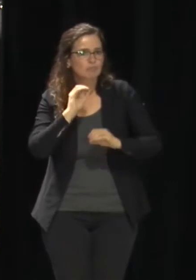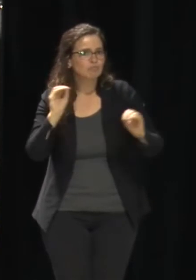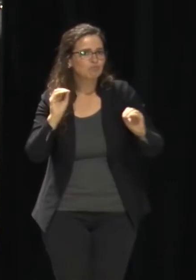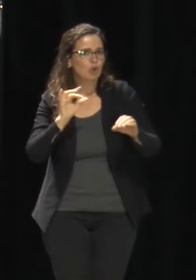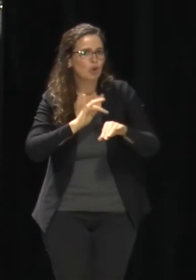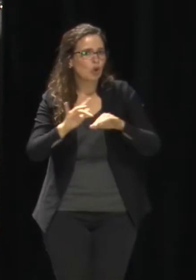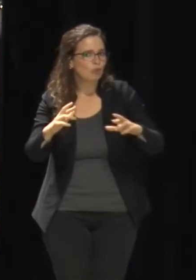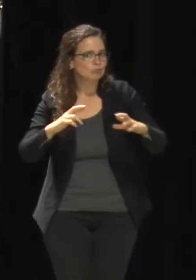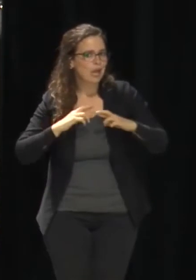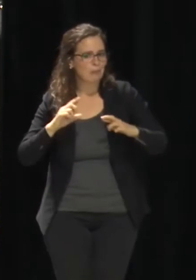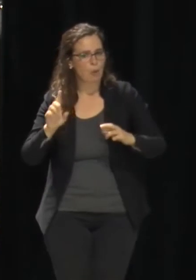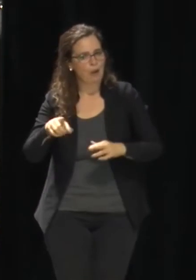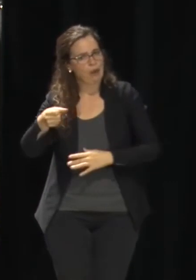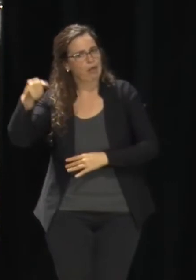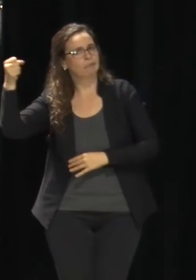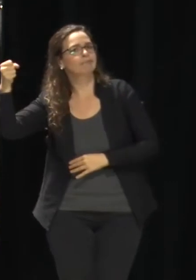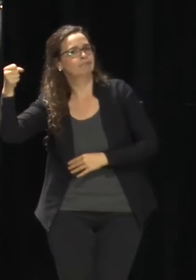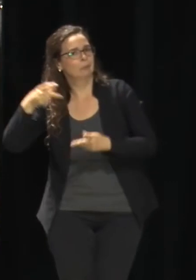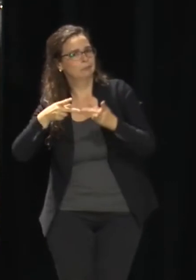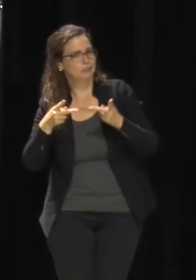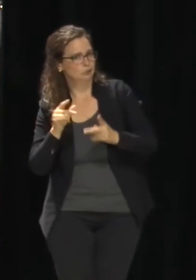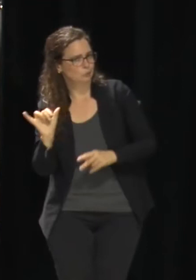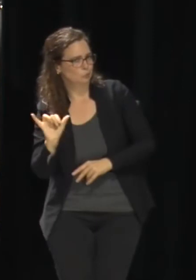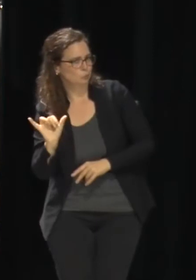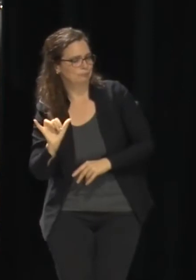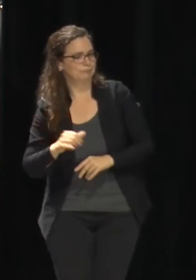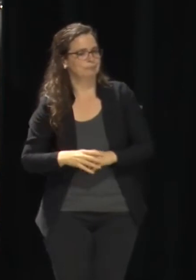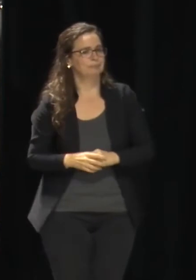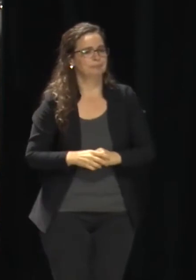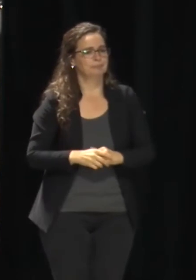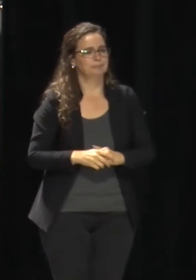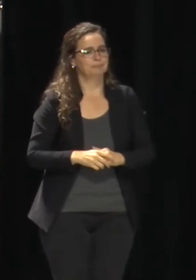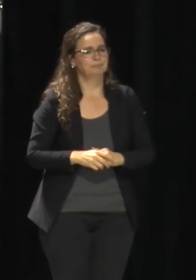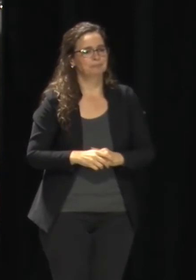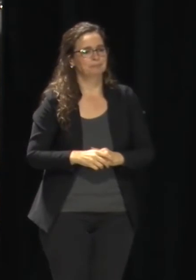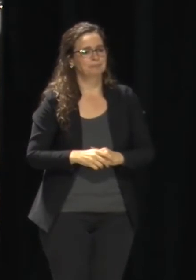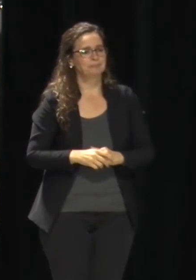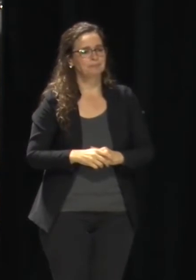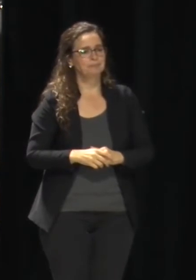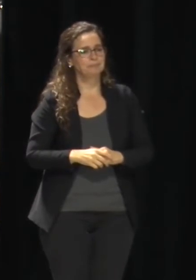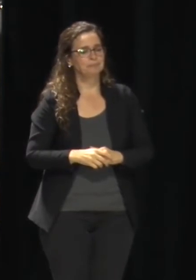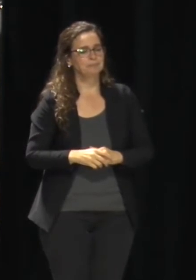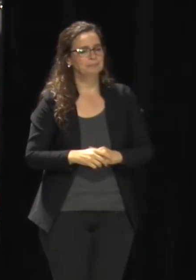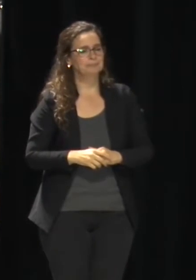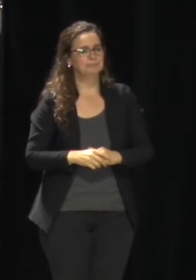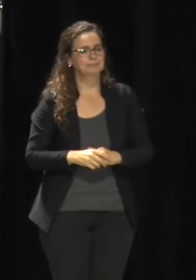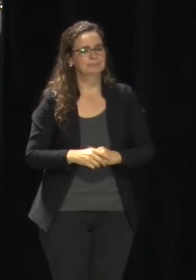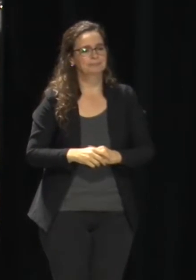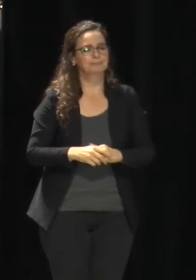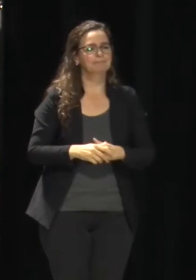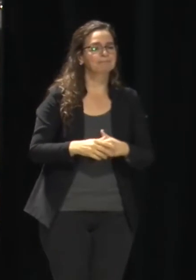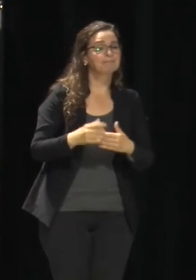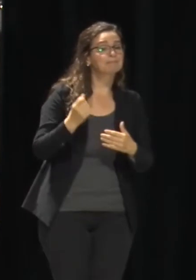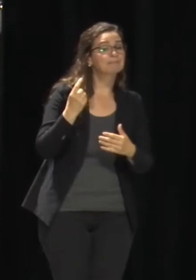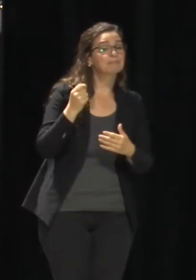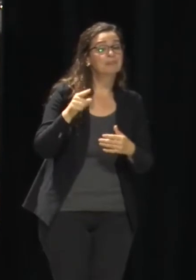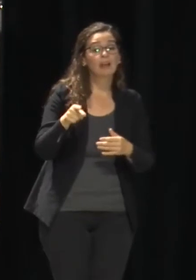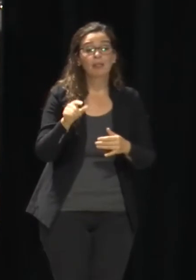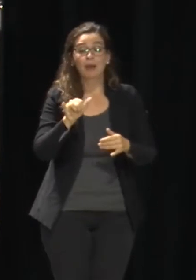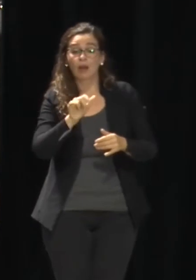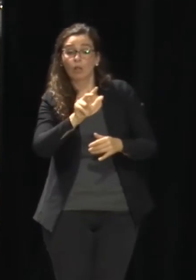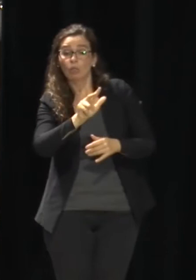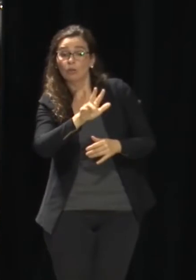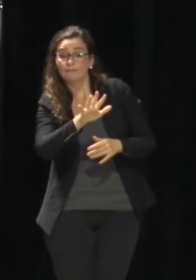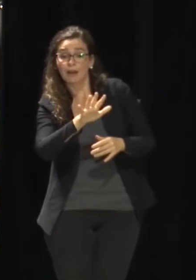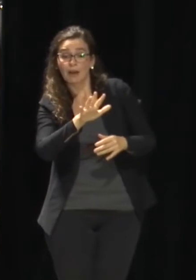the same people, but 35 of their colleagues, right, because there's seniority. And so, that was very helpful.